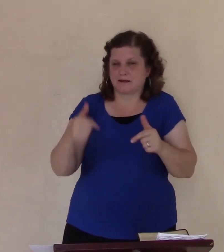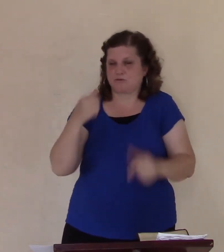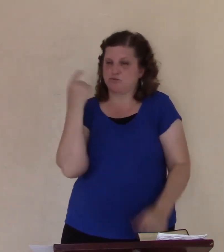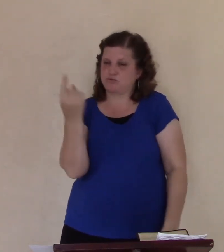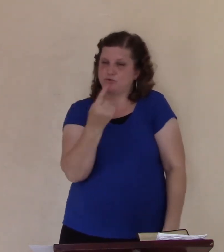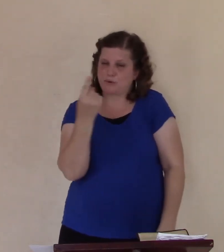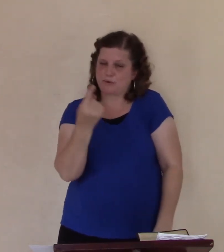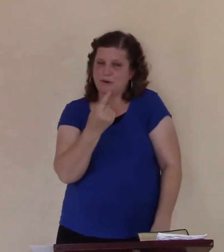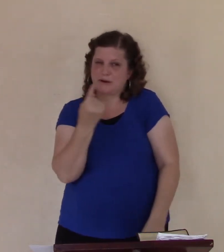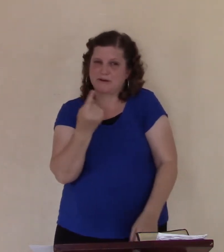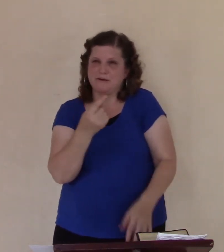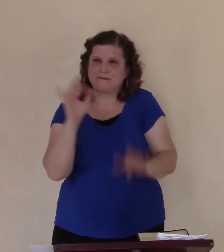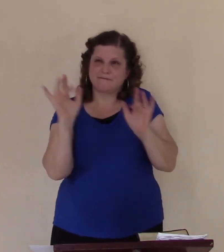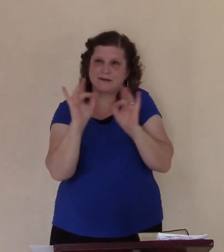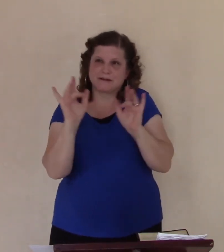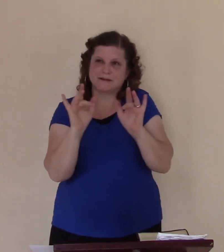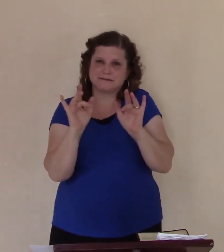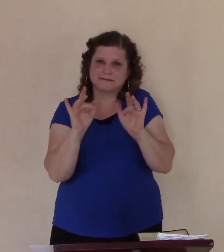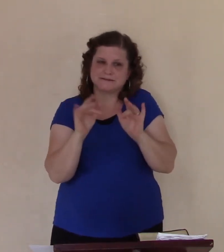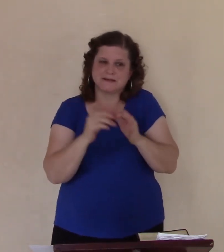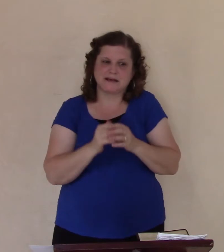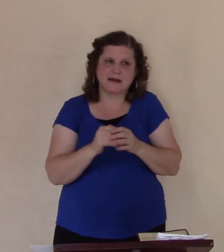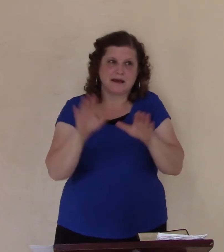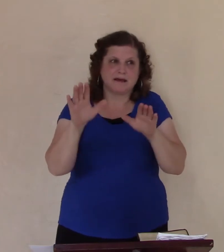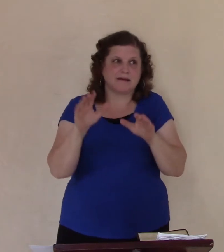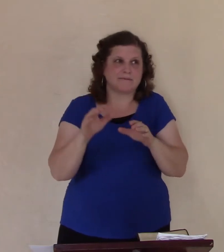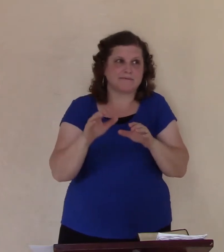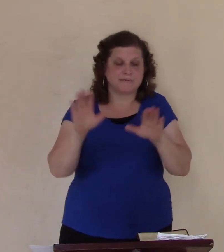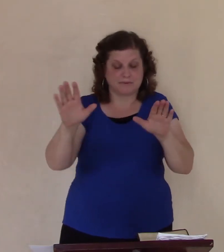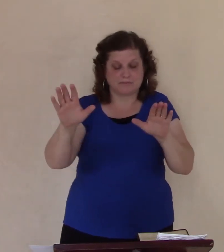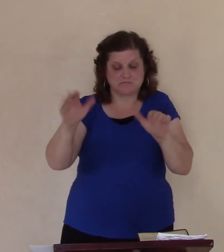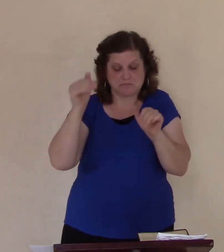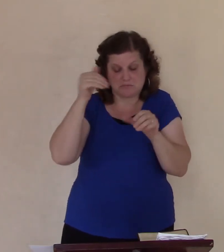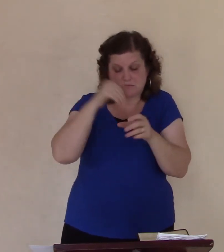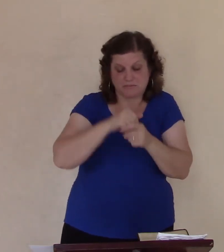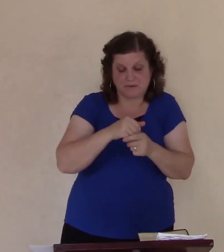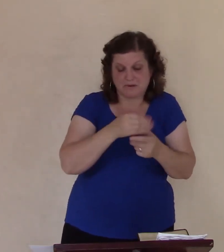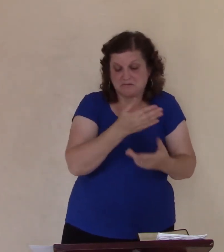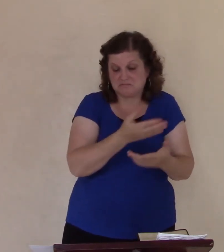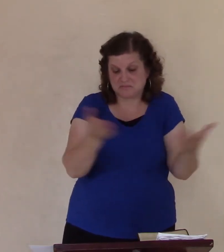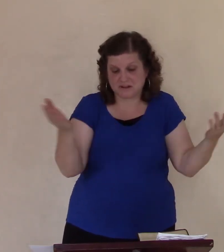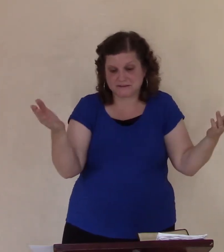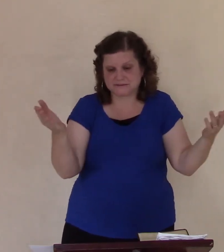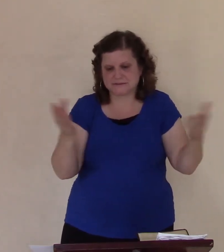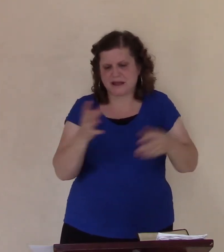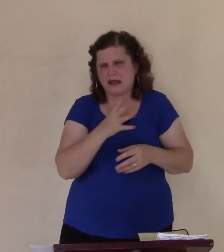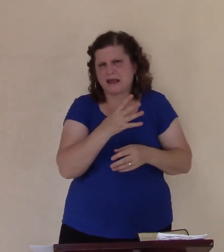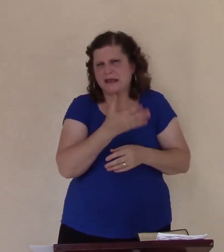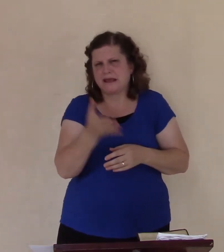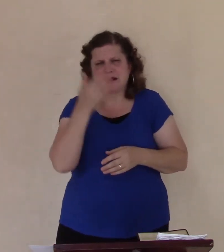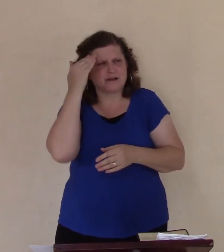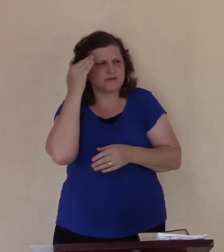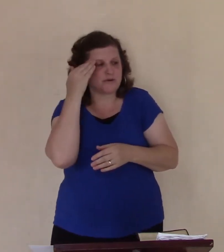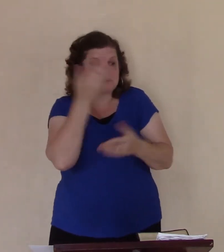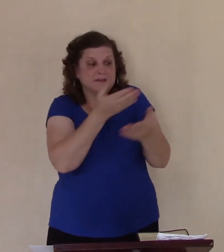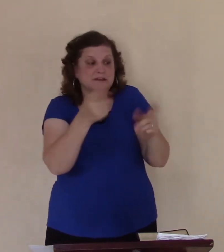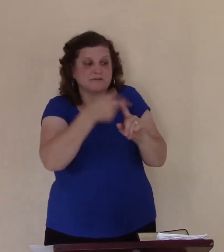his emotions, to come into this thing. And now, he knows this is of God. He knows this is what God